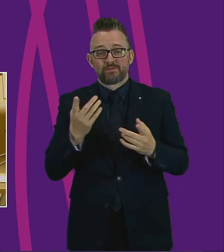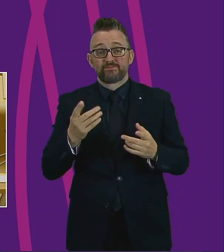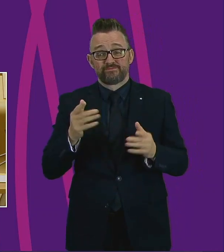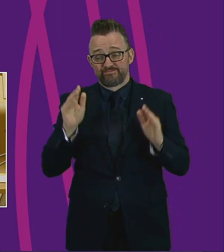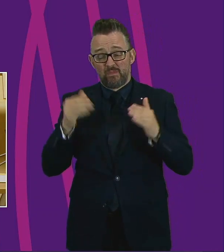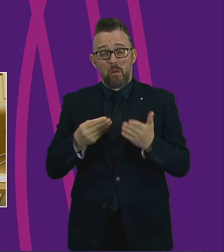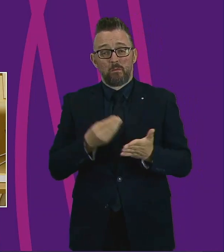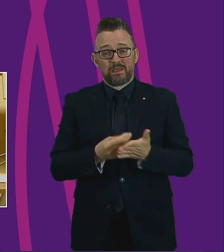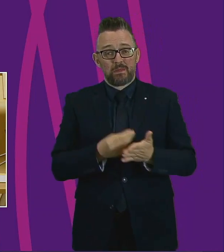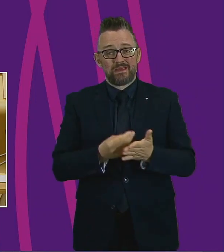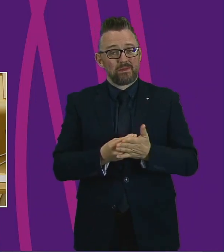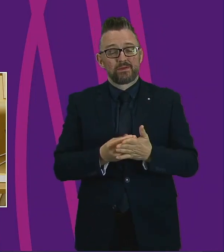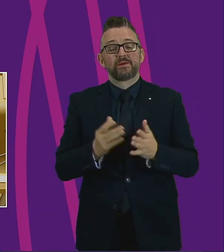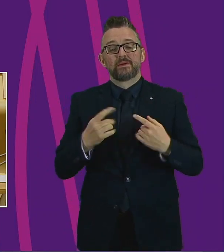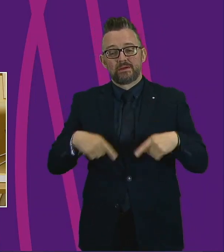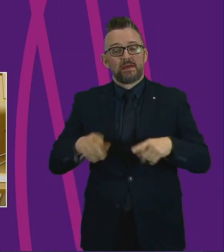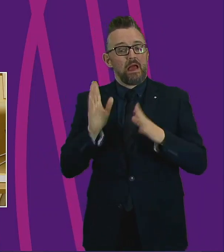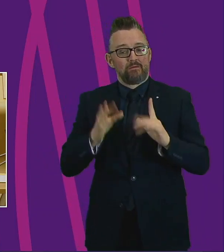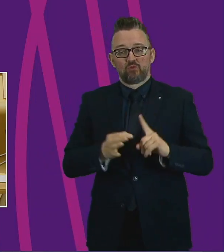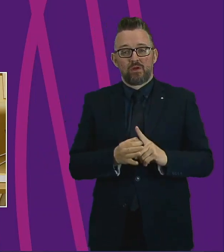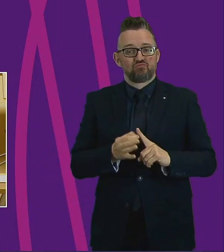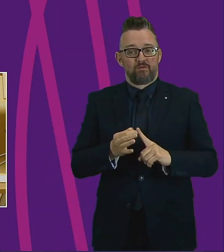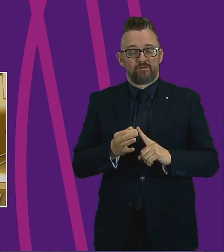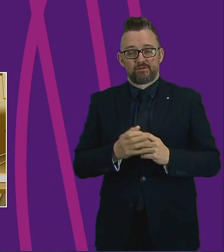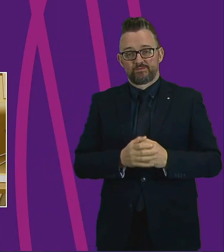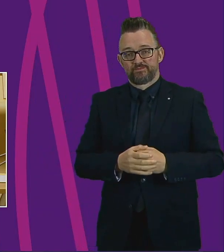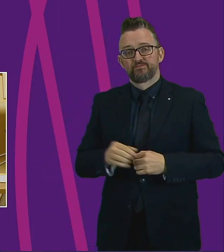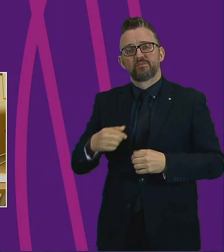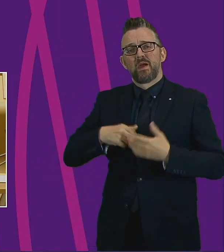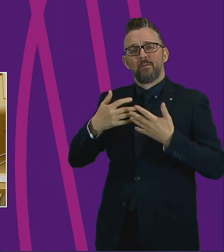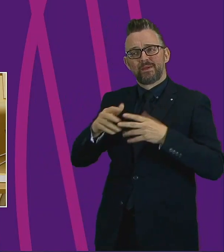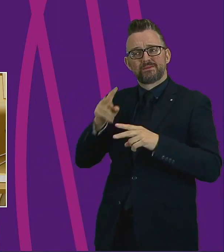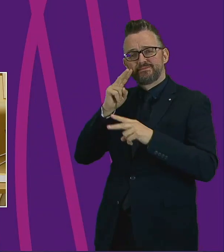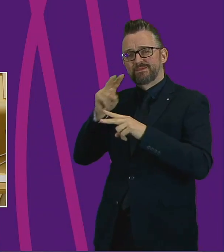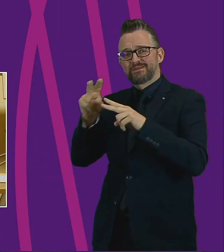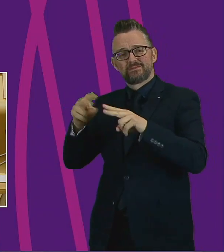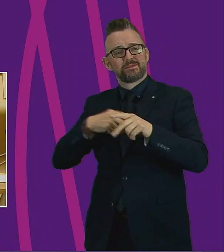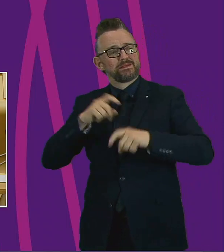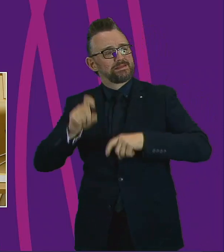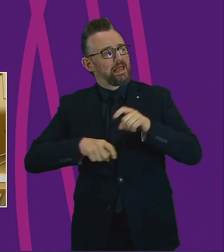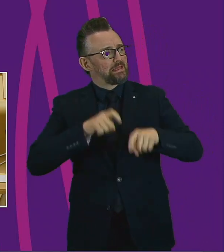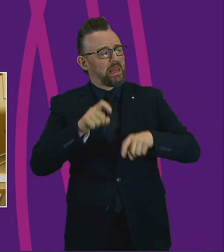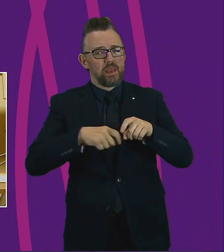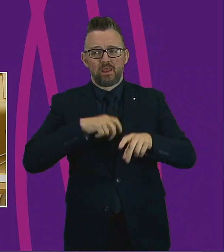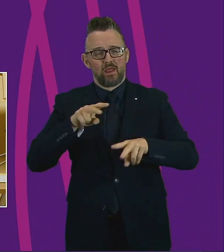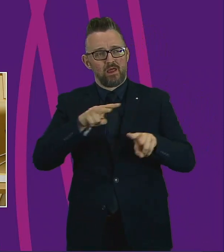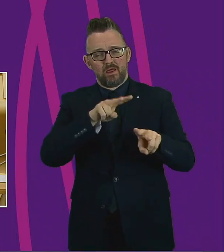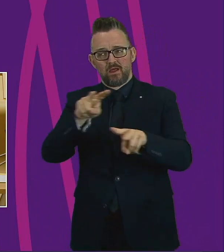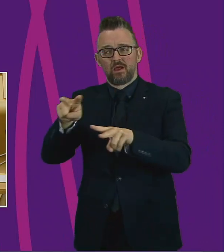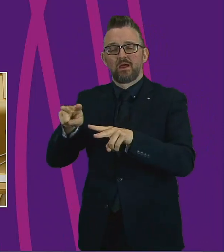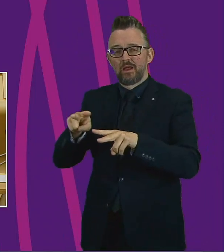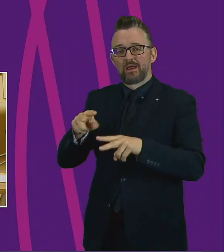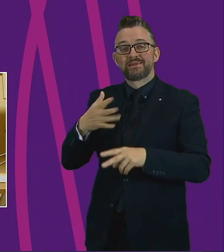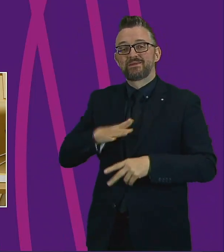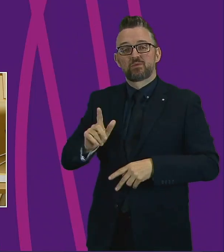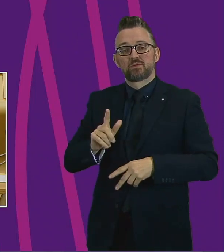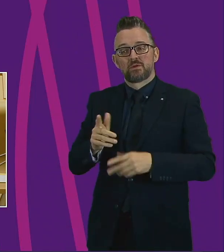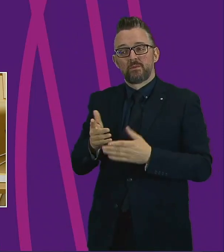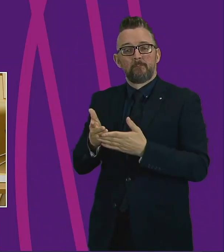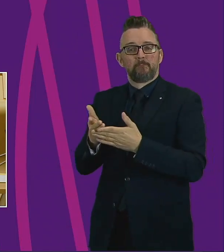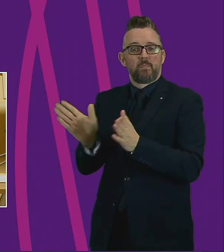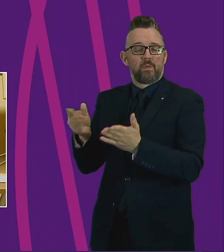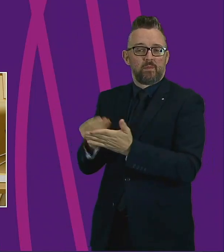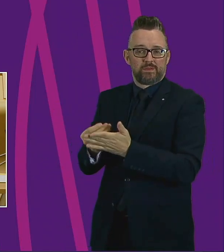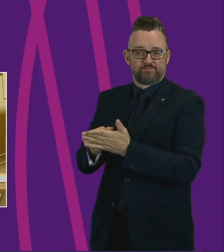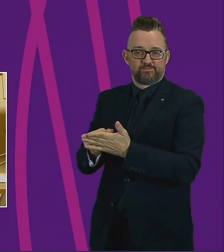We must do better. Many of the places I've seen and the cycle routes I've been on require public money to maintain